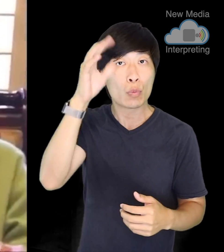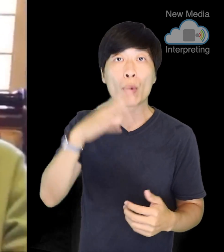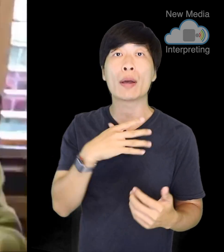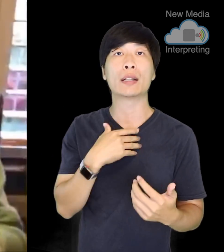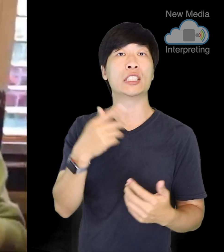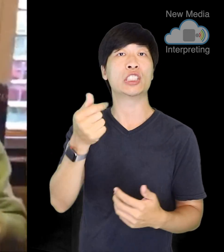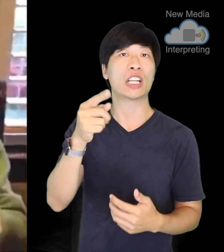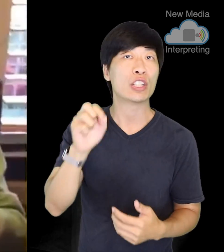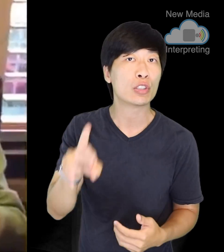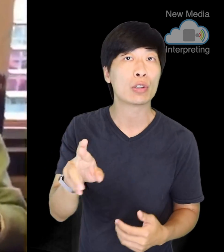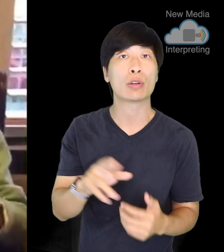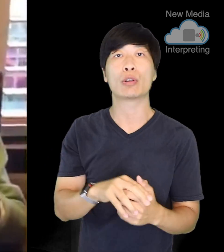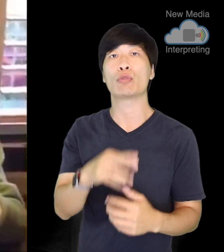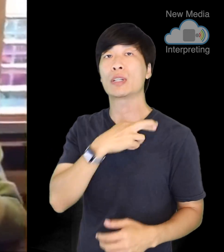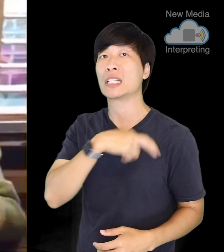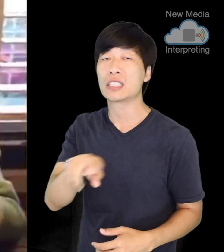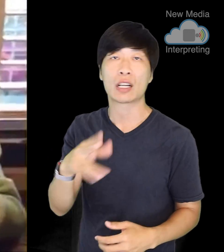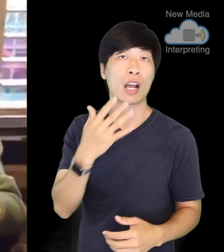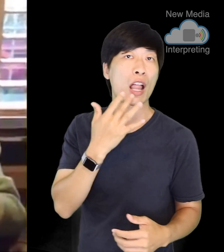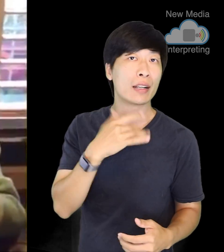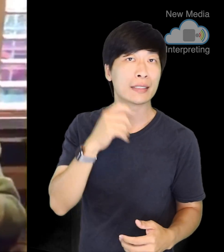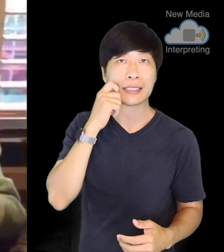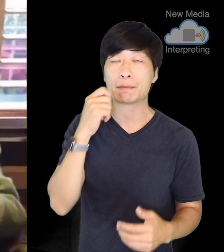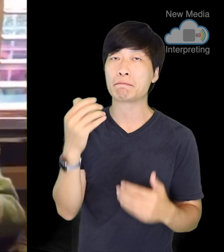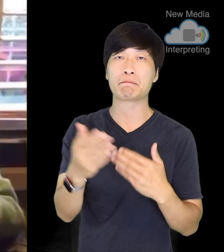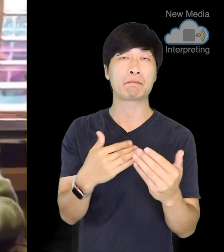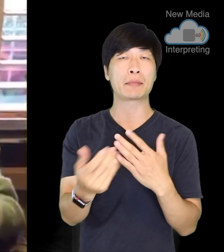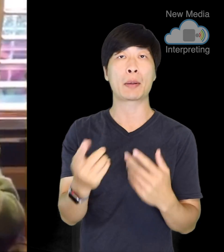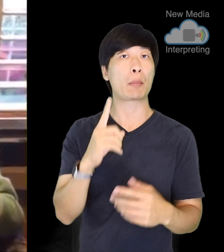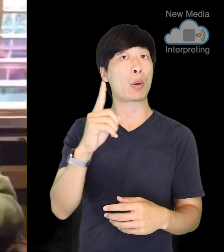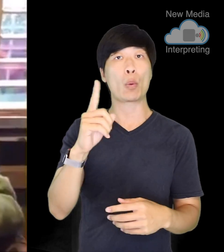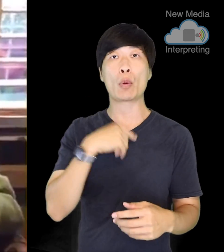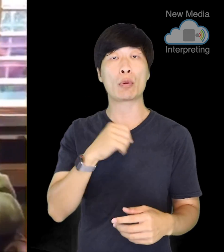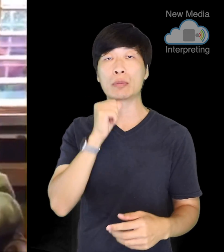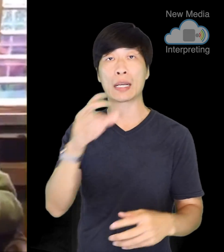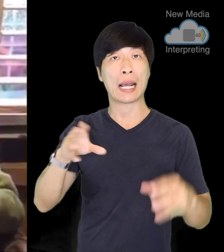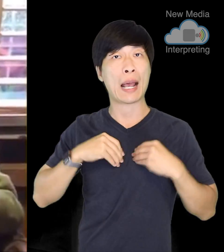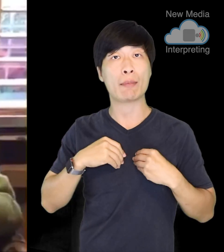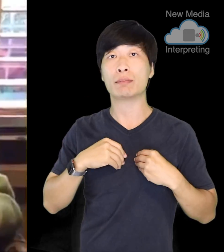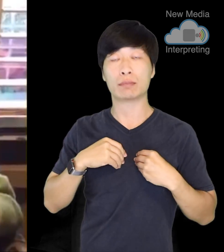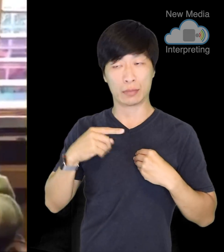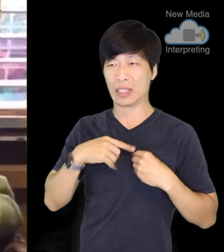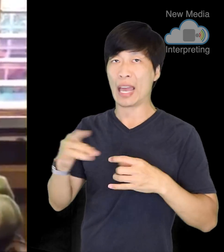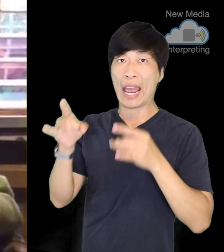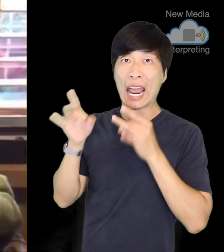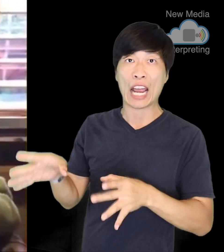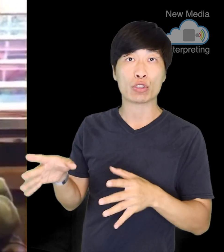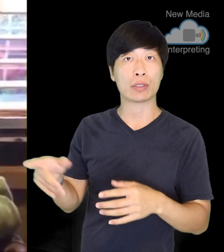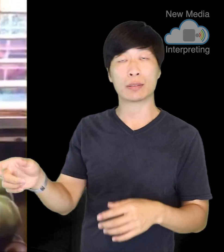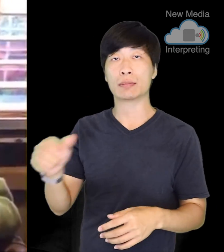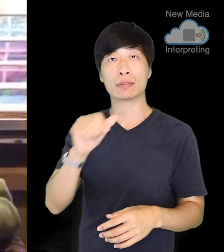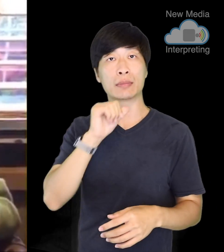The only things we don't have room for are hatred, intolerance, and bigotry.